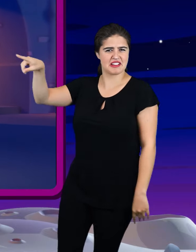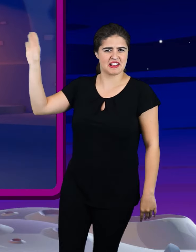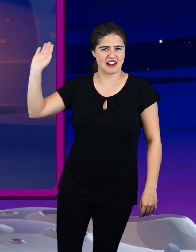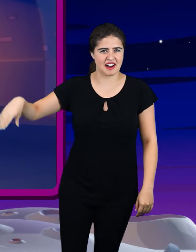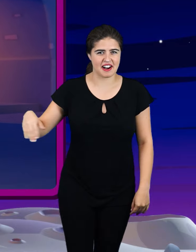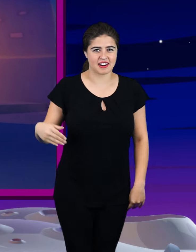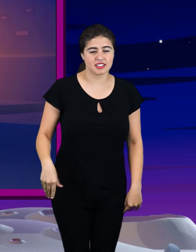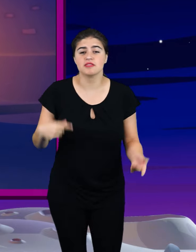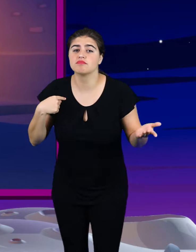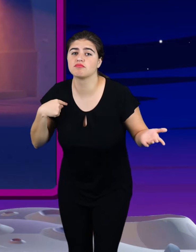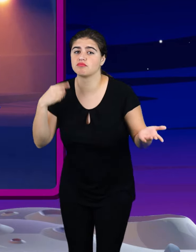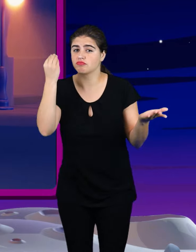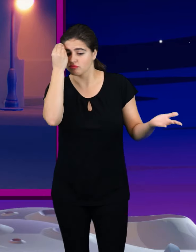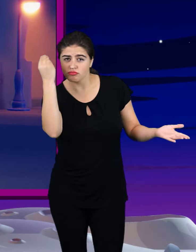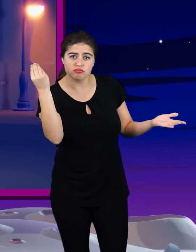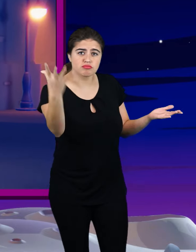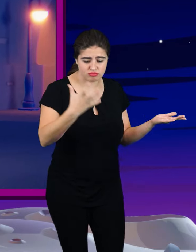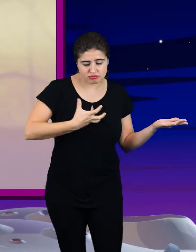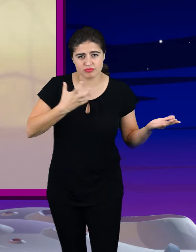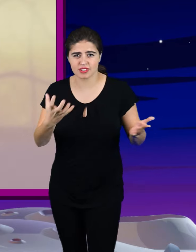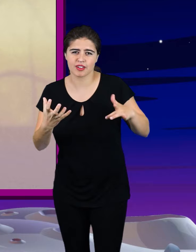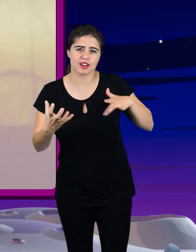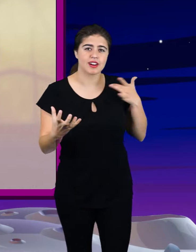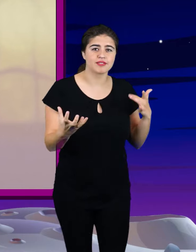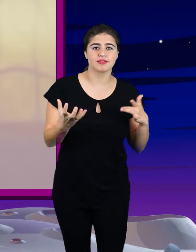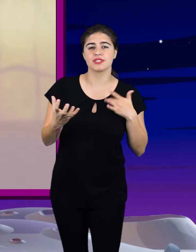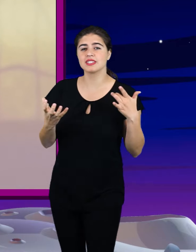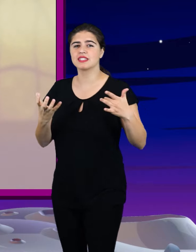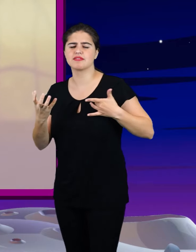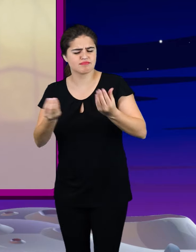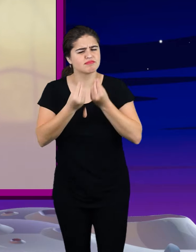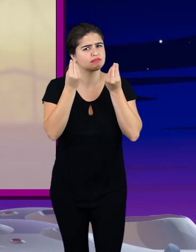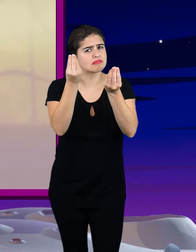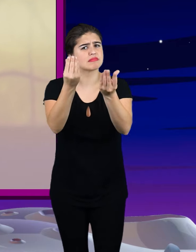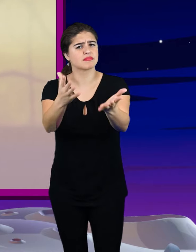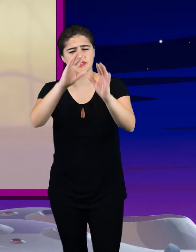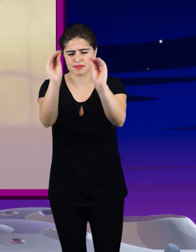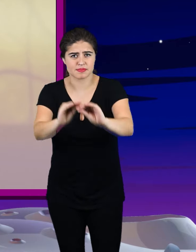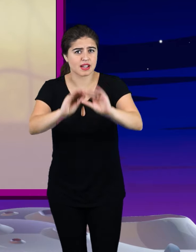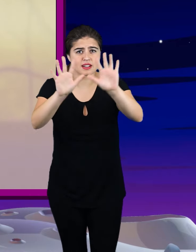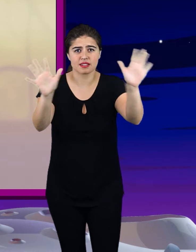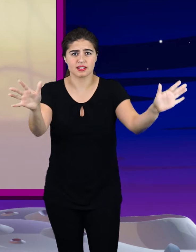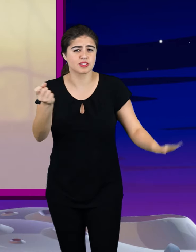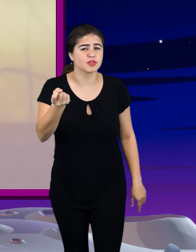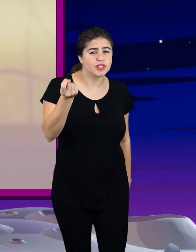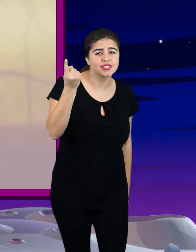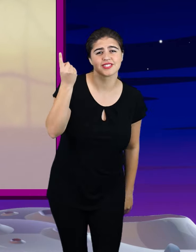I just wanna tell you how I'm feeling Gotta make you understand